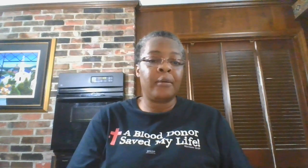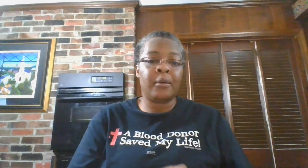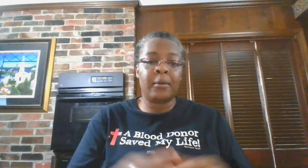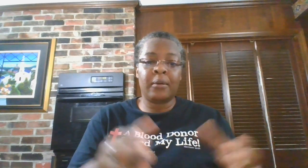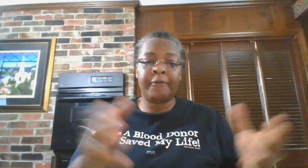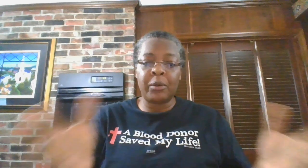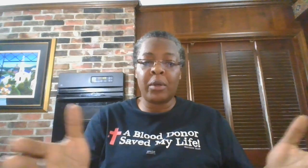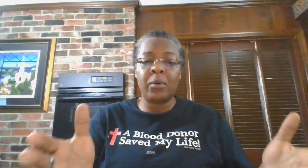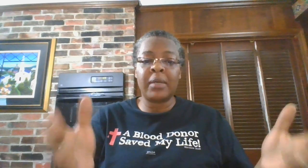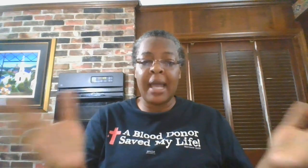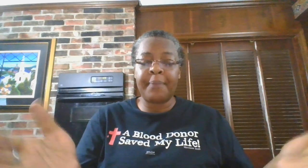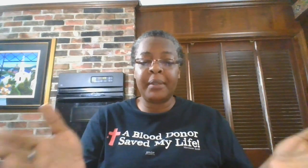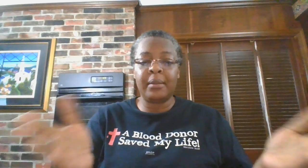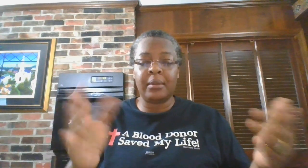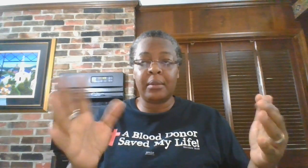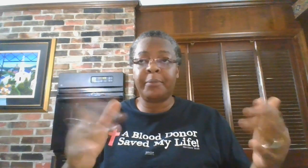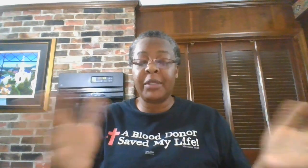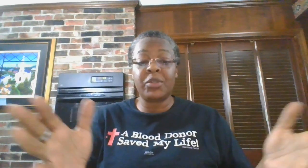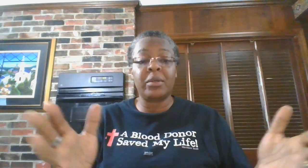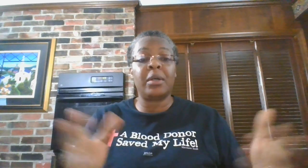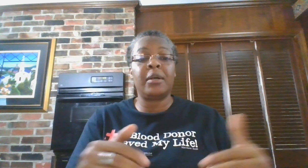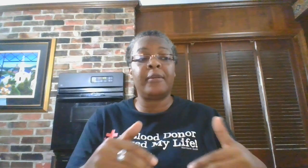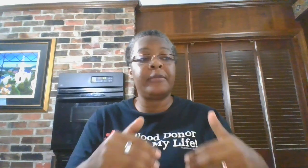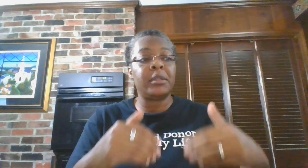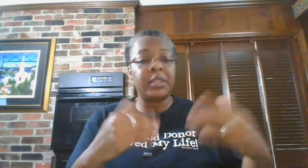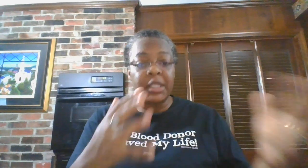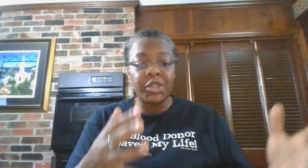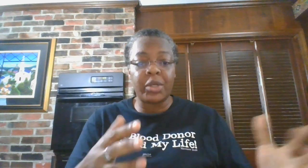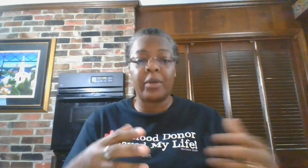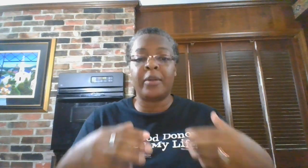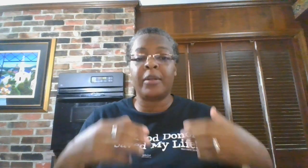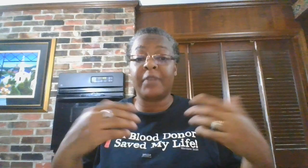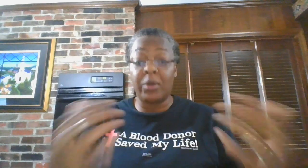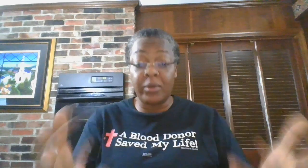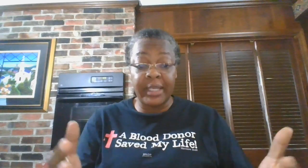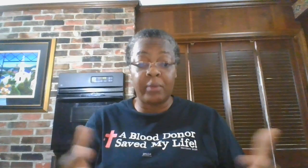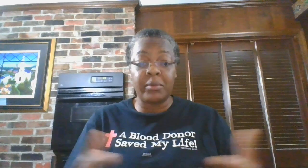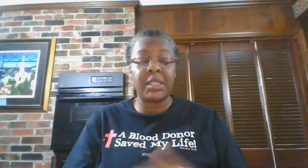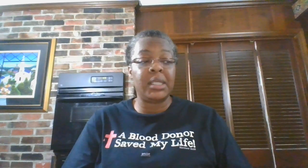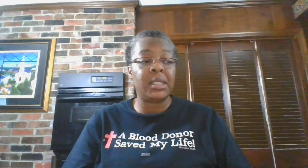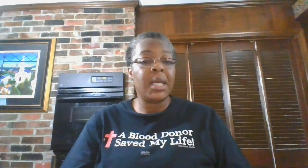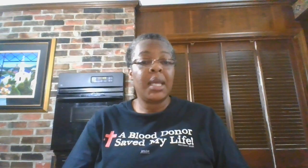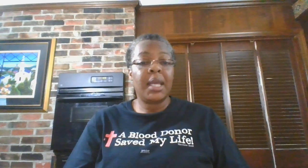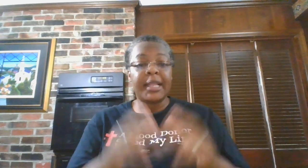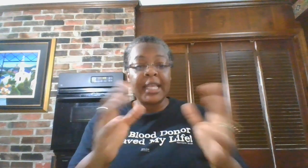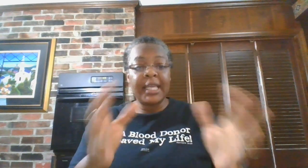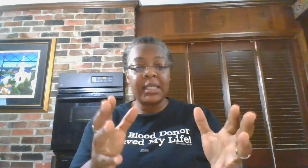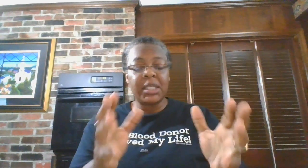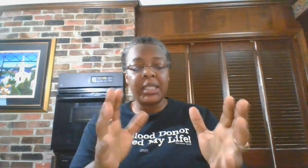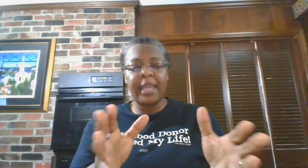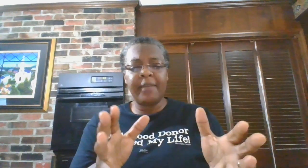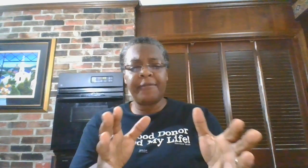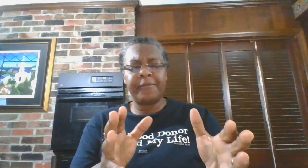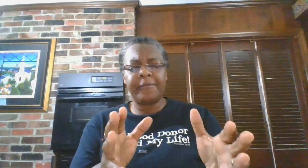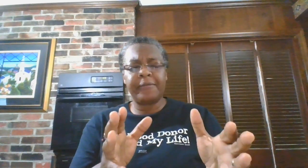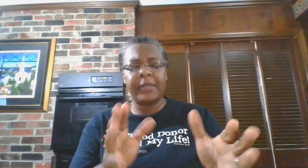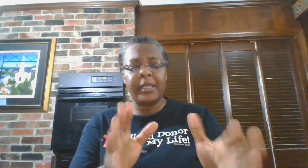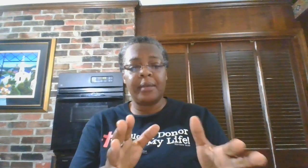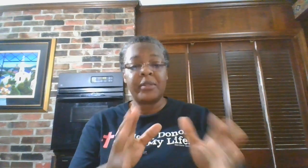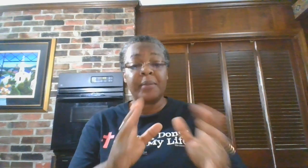photocopy, a picture of the t-shirt of the hotel receipt. And I think she gave him some